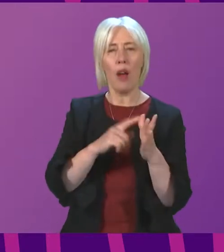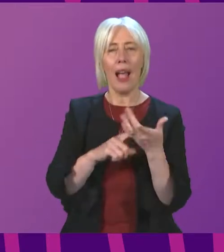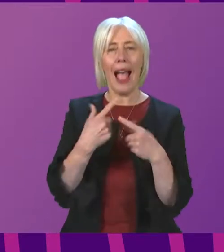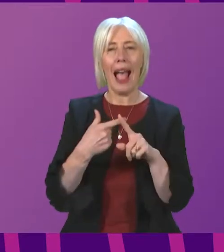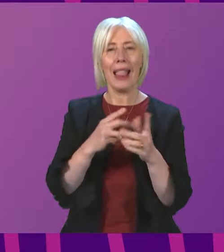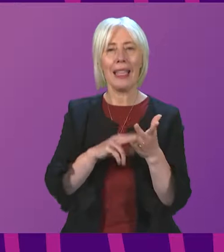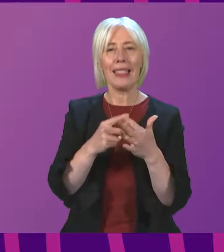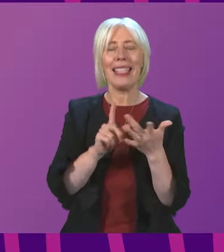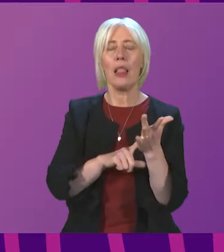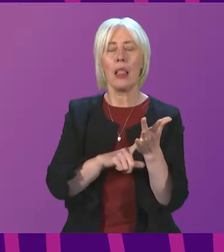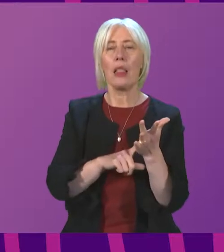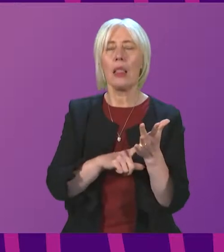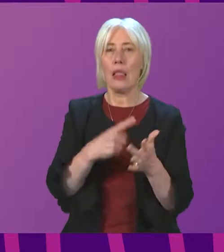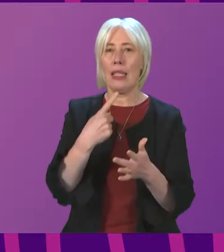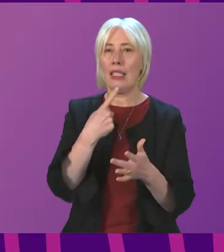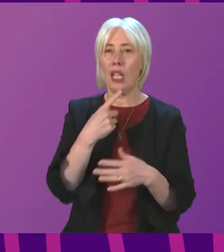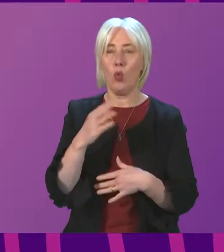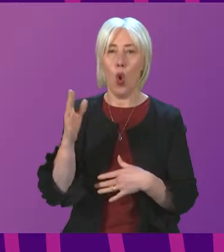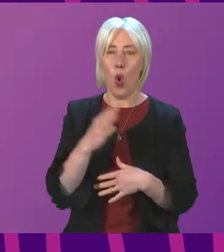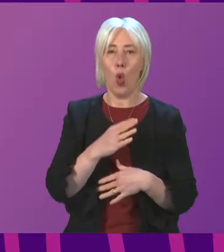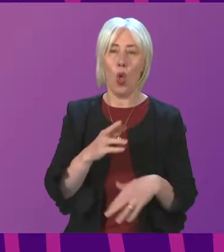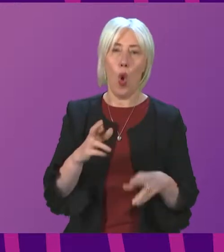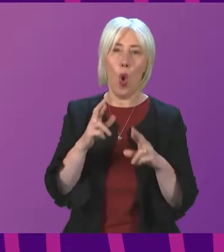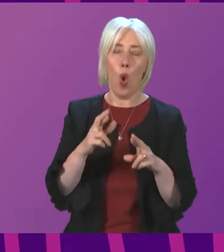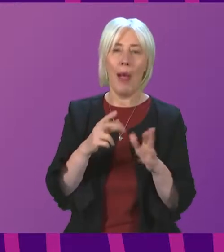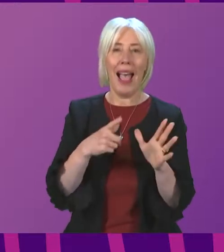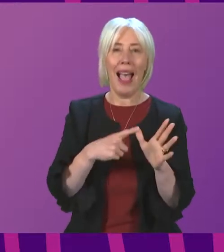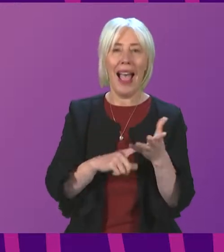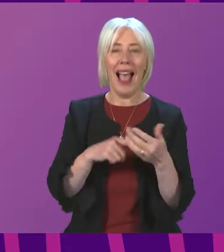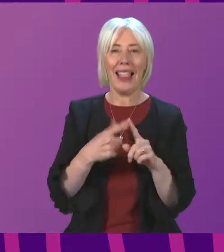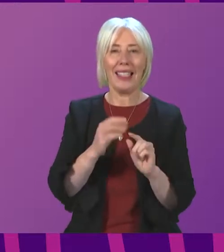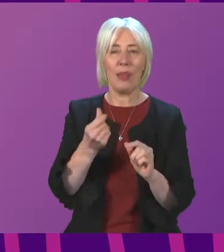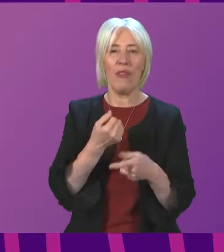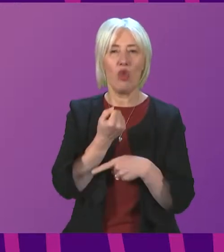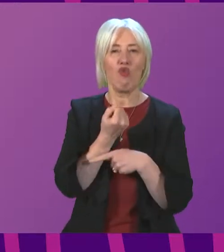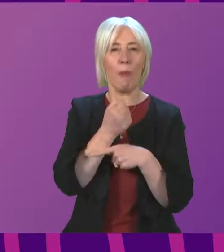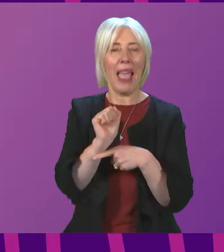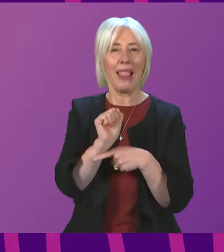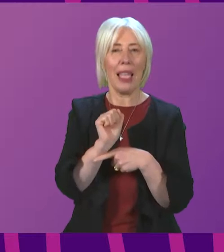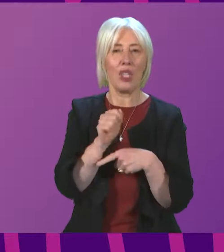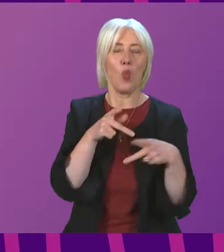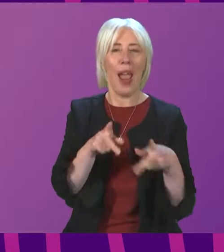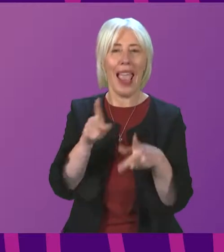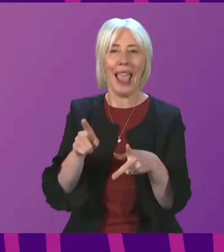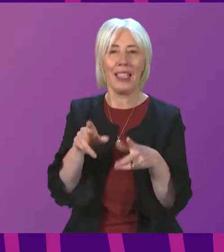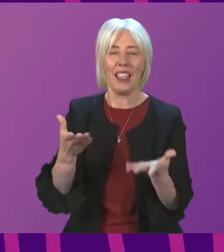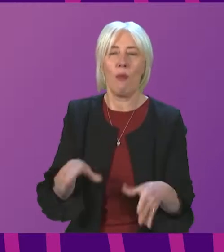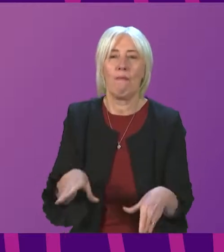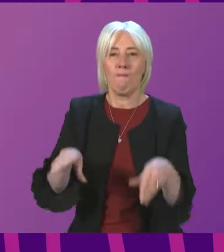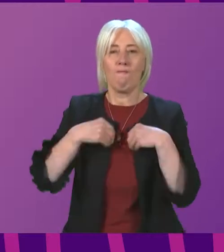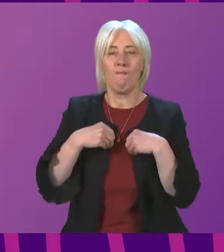for all opposition members when I say that we really hope that some of Alex's rebellious tendencies have rubbed off on Mr